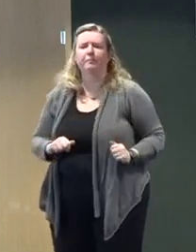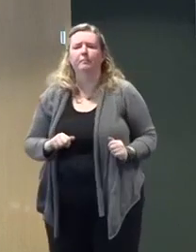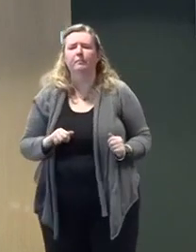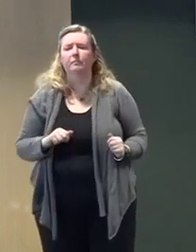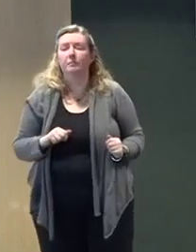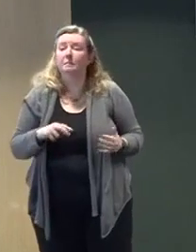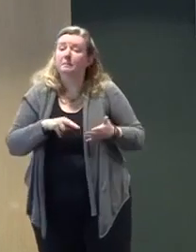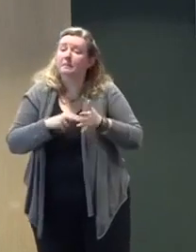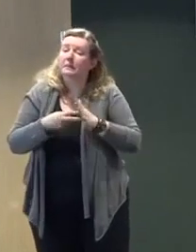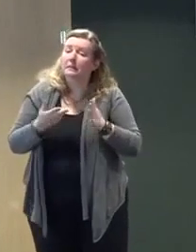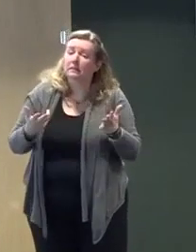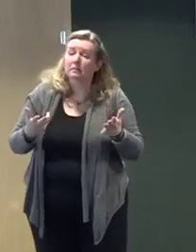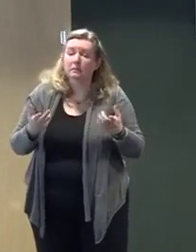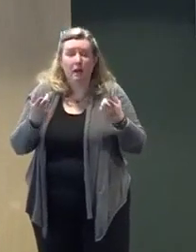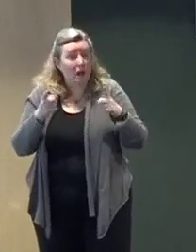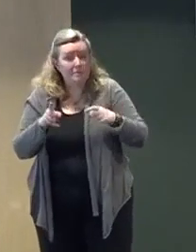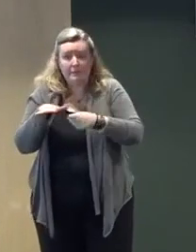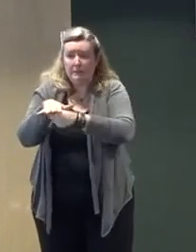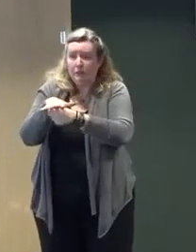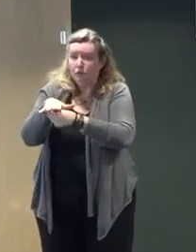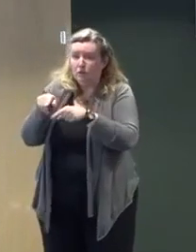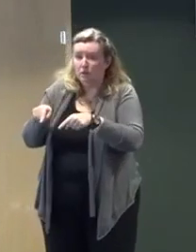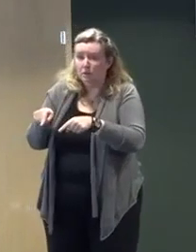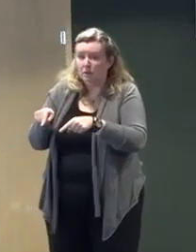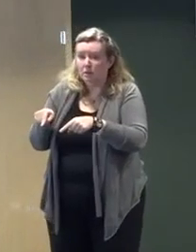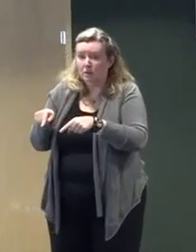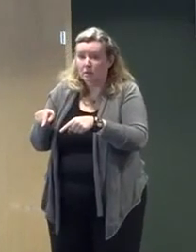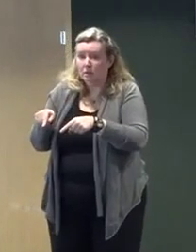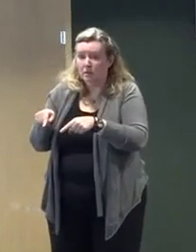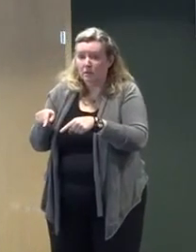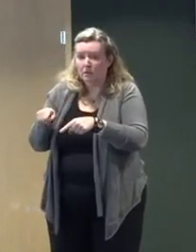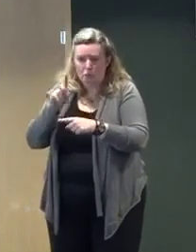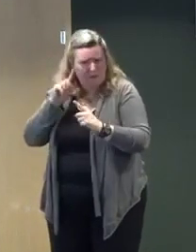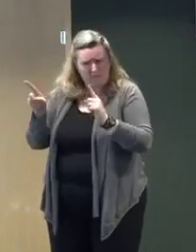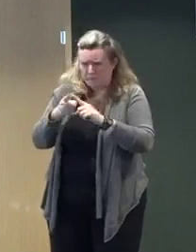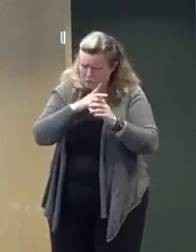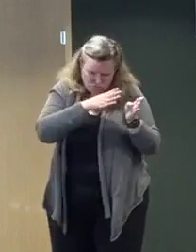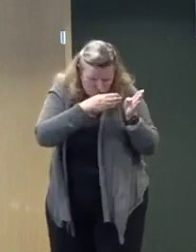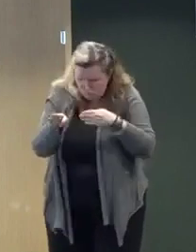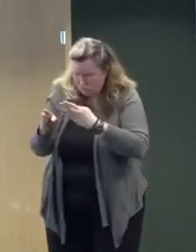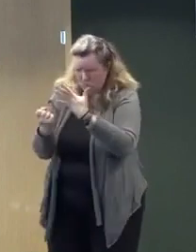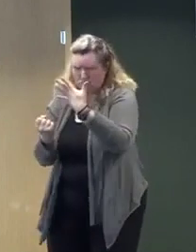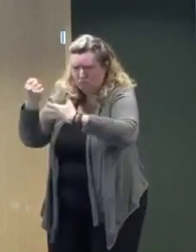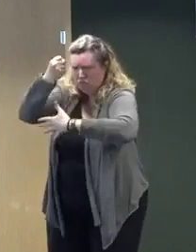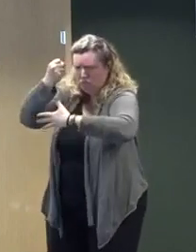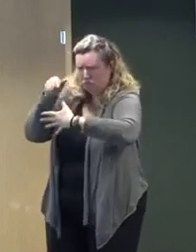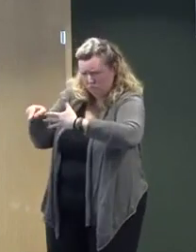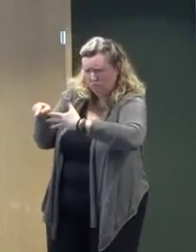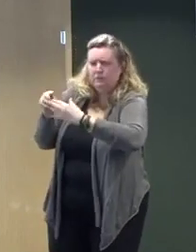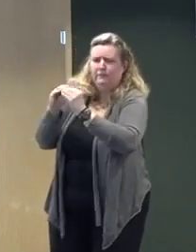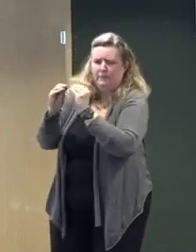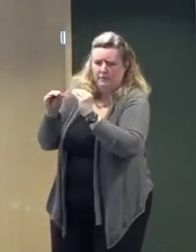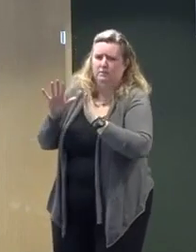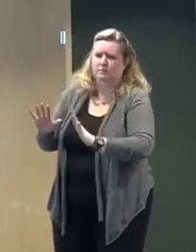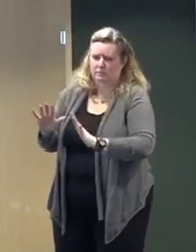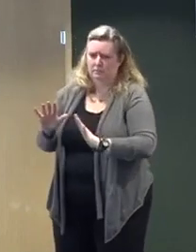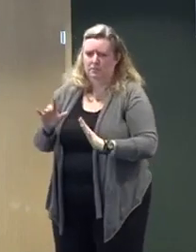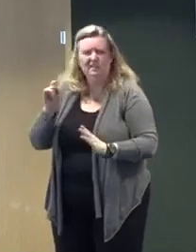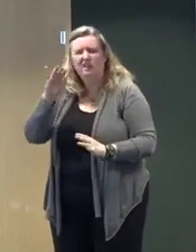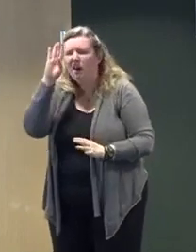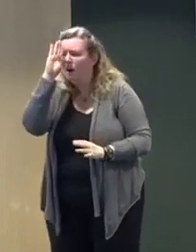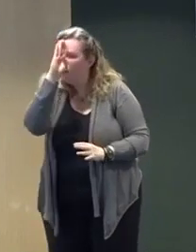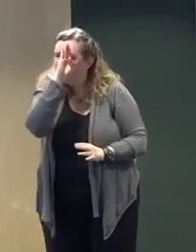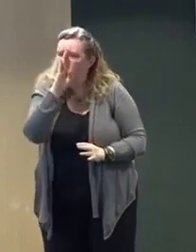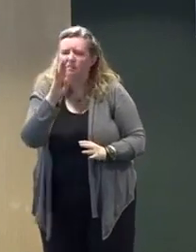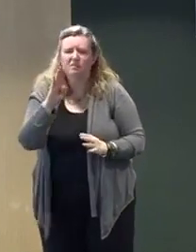people to be taken care of, just as hospitals and nursing homes and things